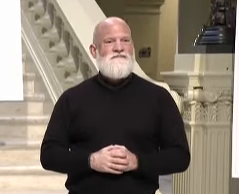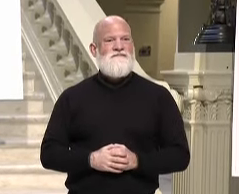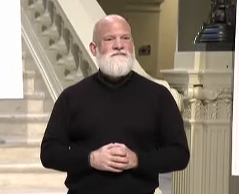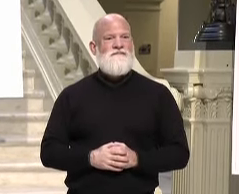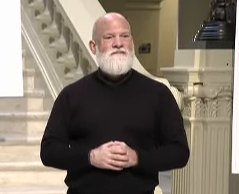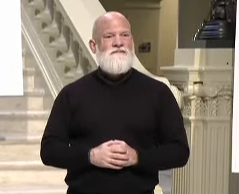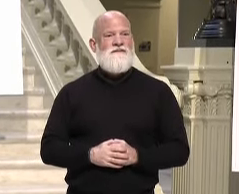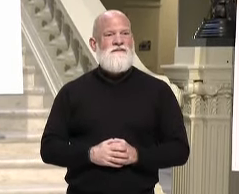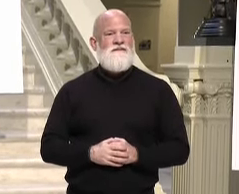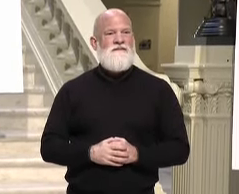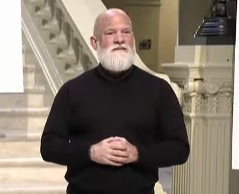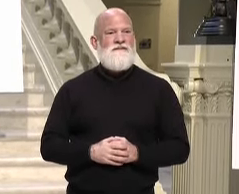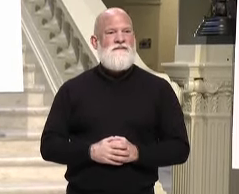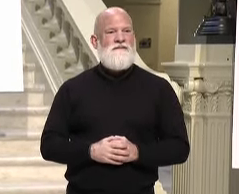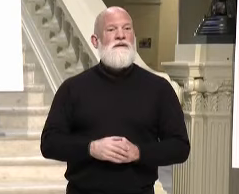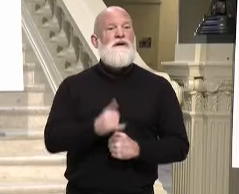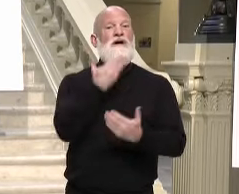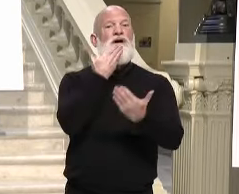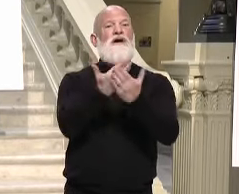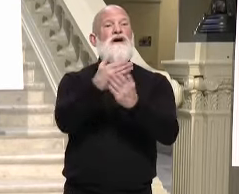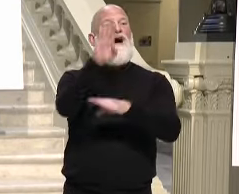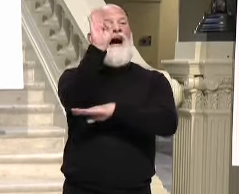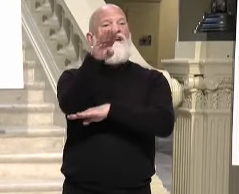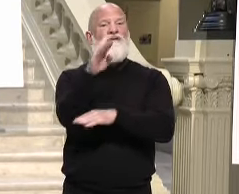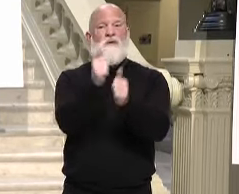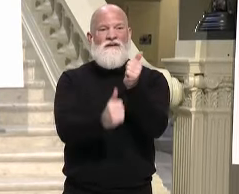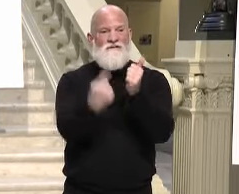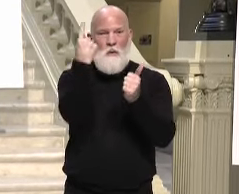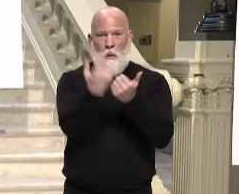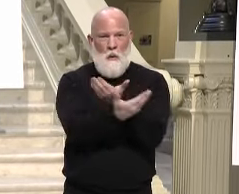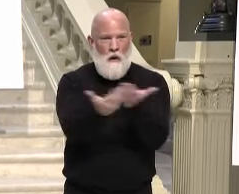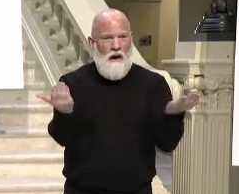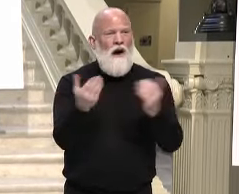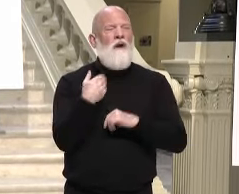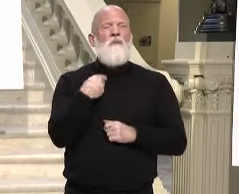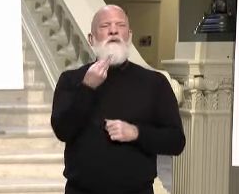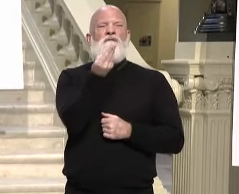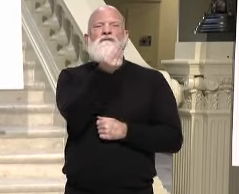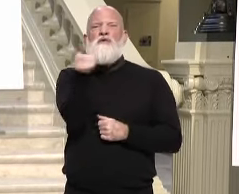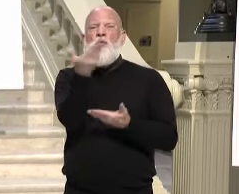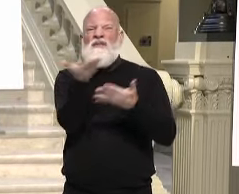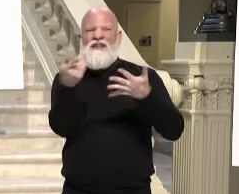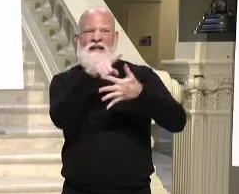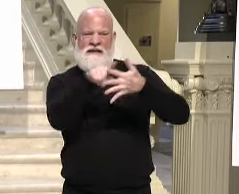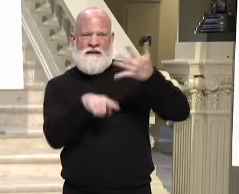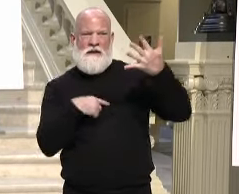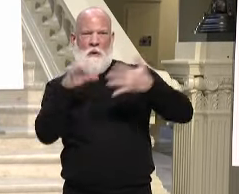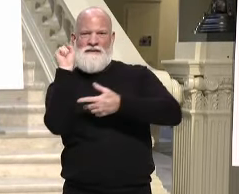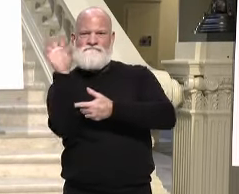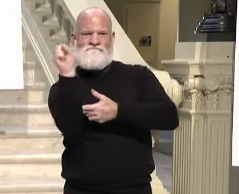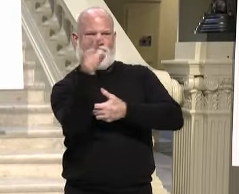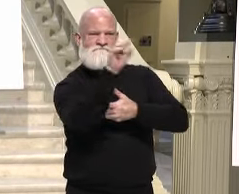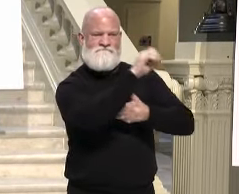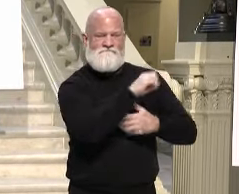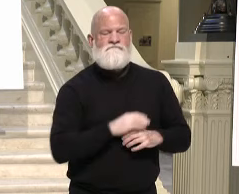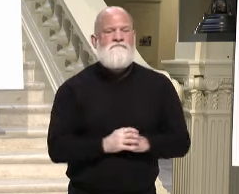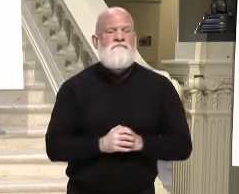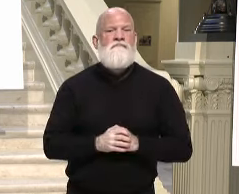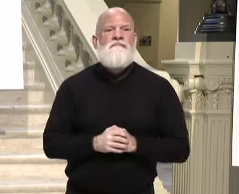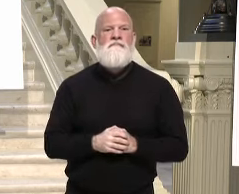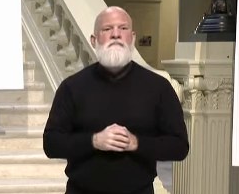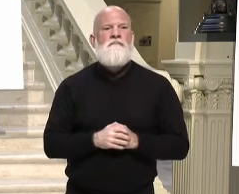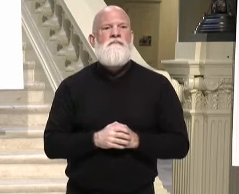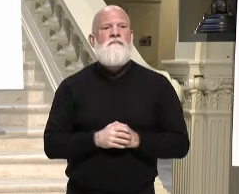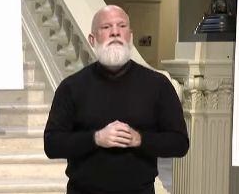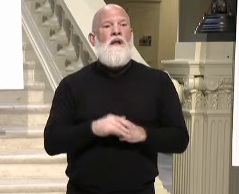Thank you, everyone. I just had a couple of quick things I wanted to update you on. In addition to the numbers that